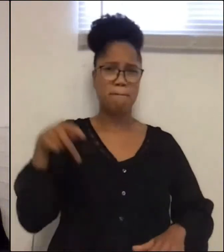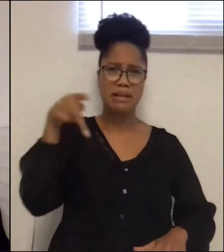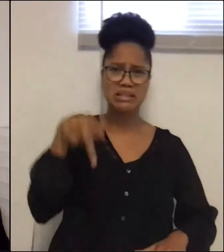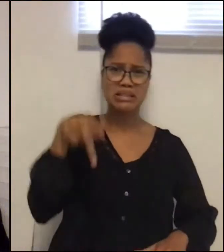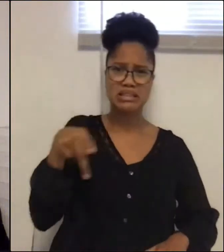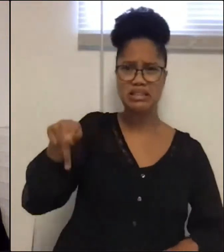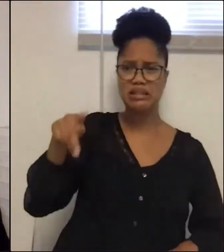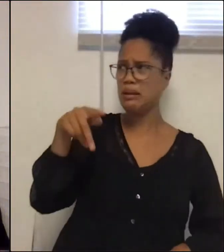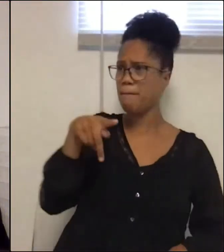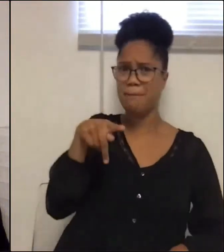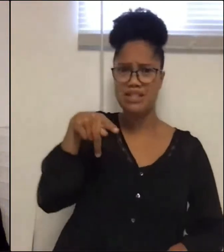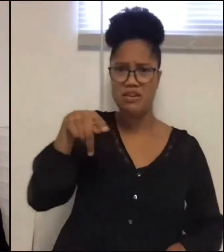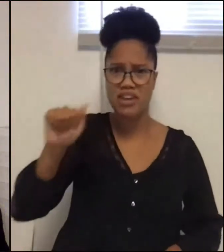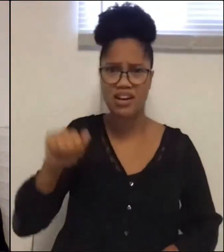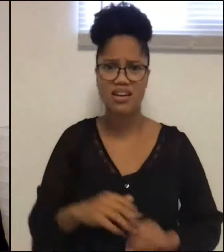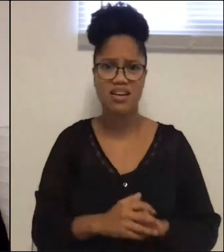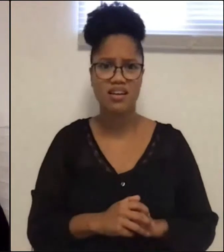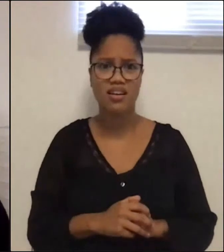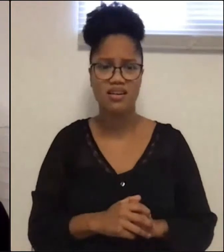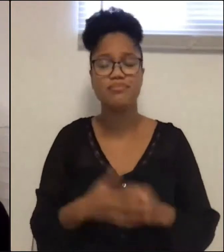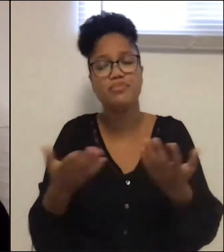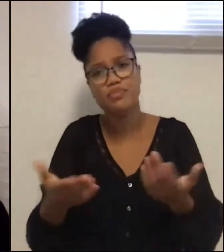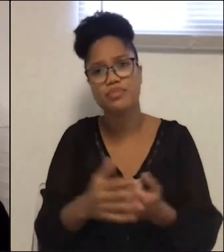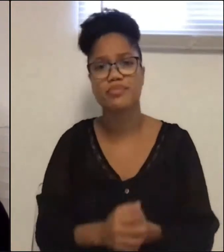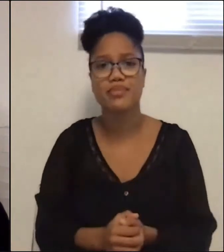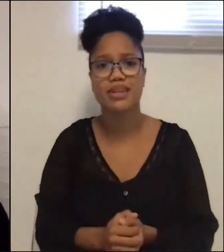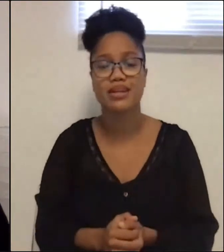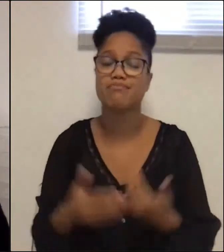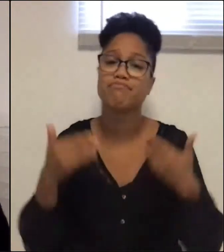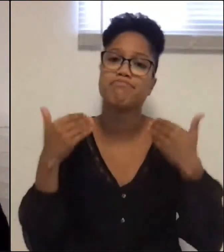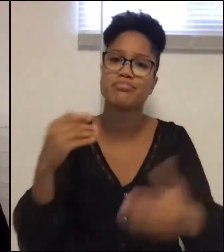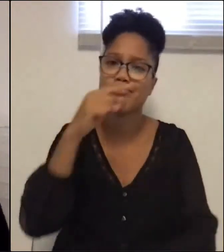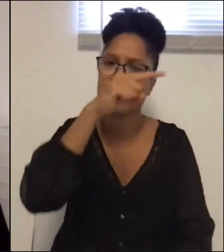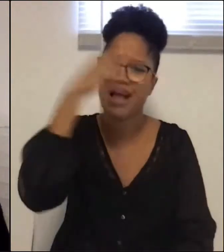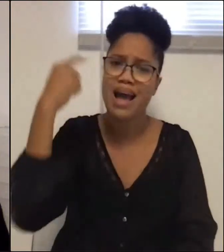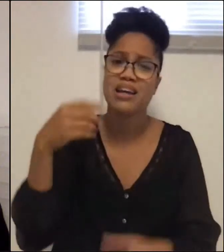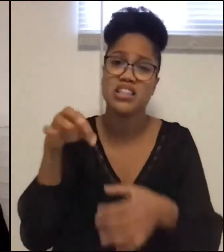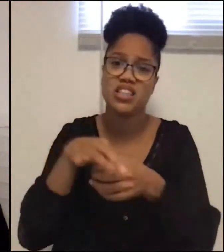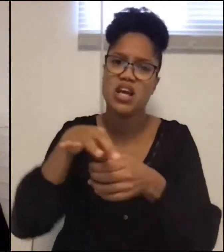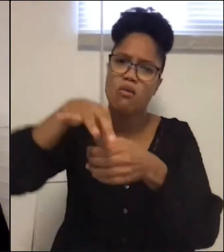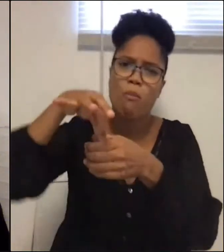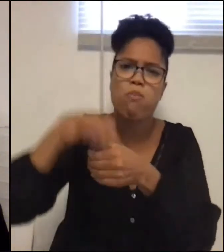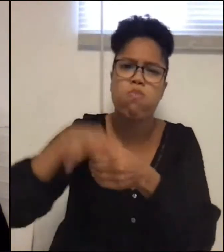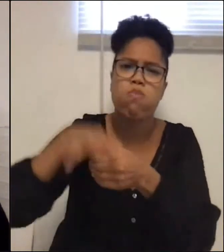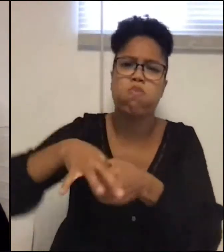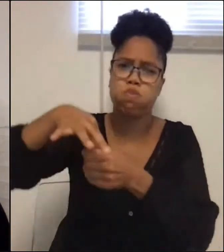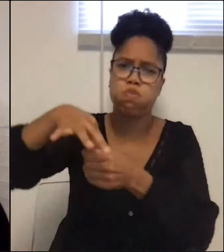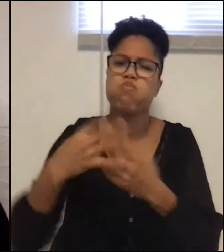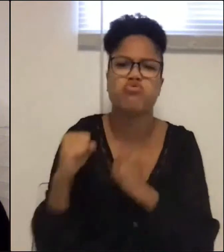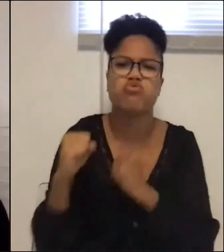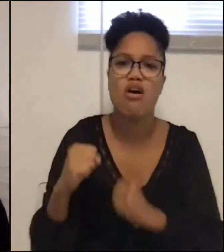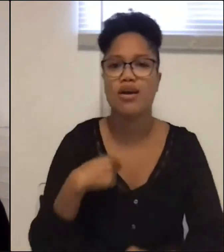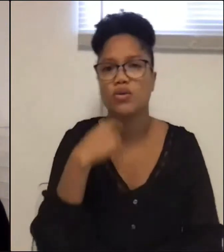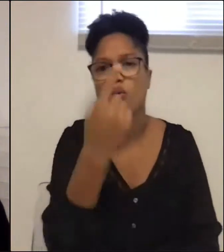Pennsylvania? Well, make it black and steep it long, I say. The